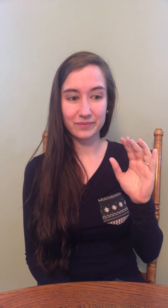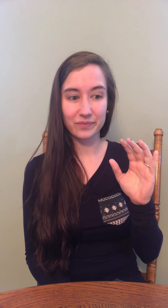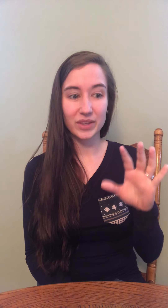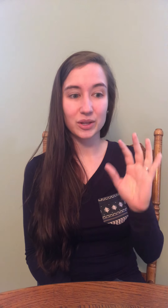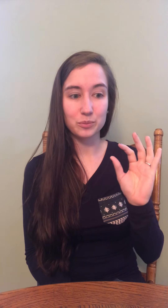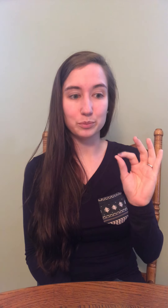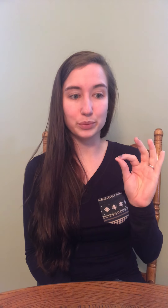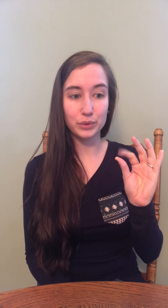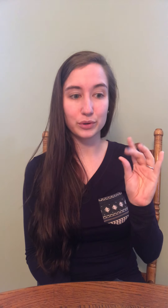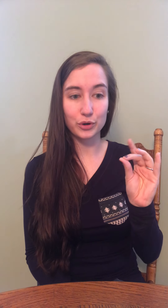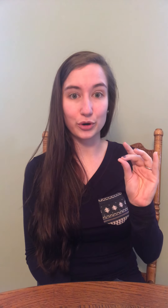Brown.